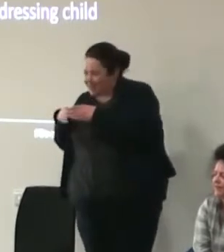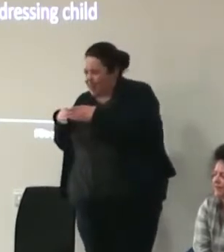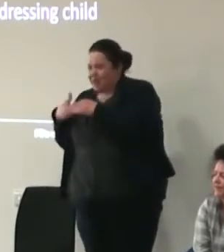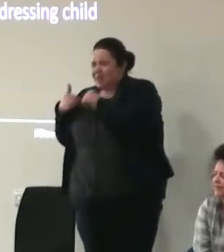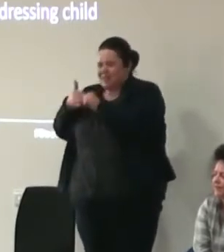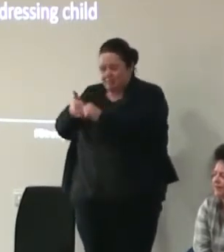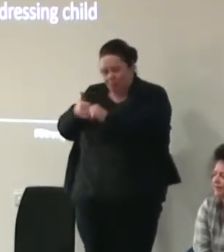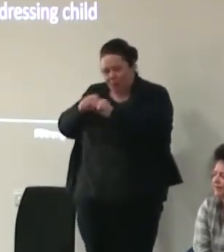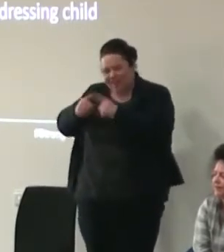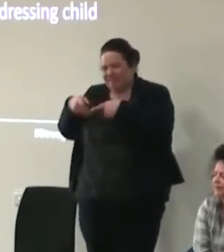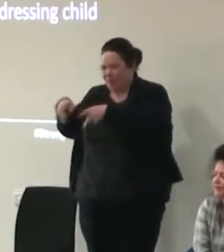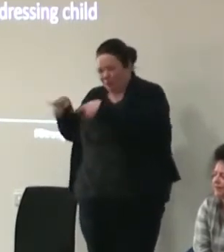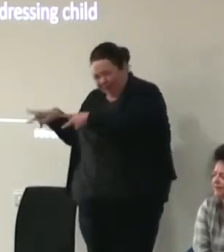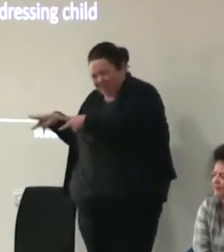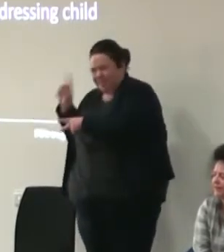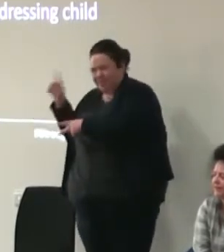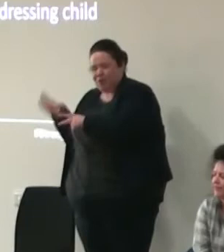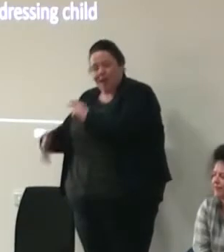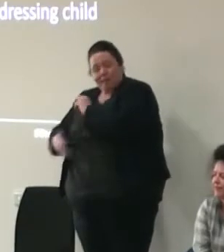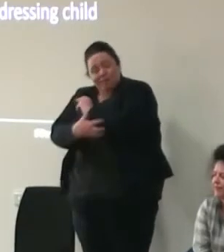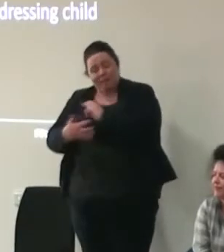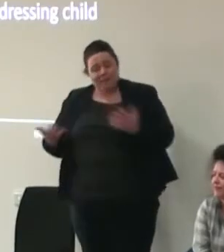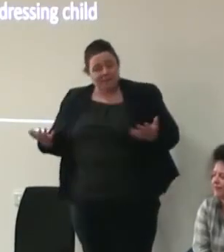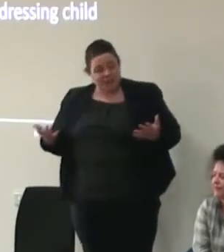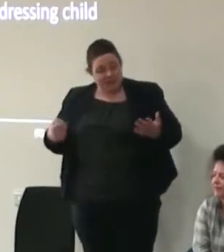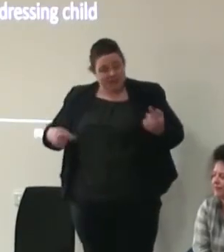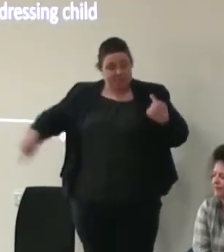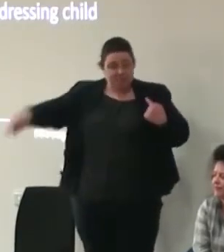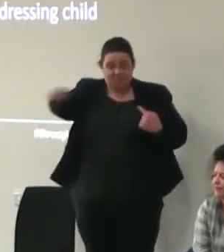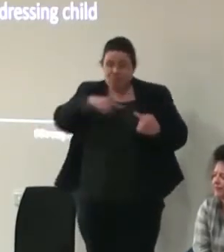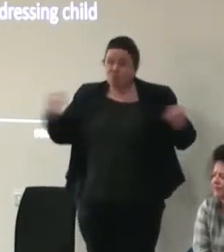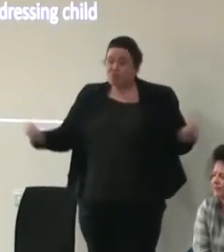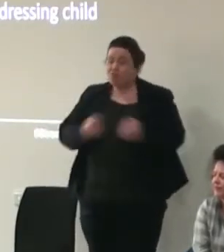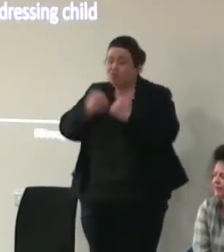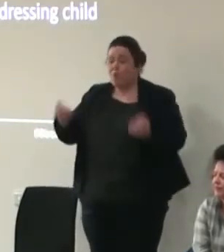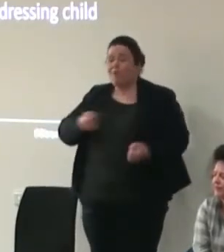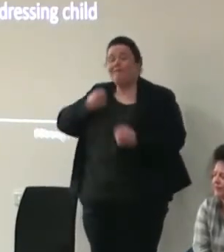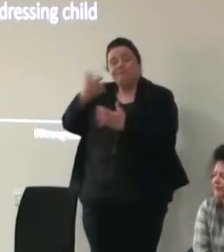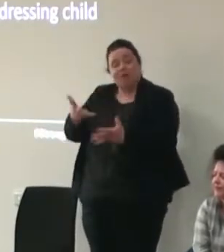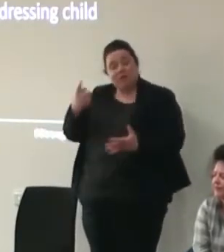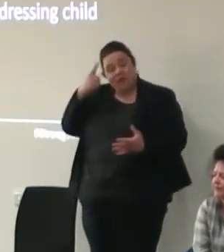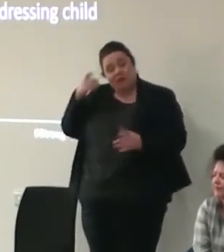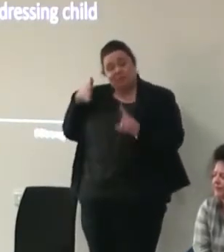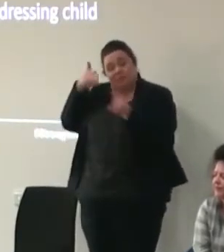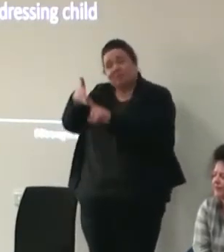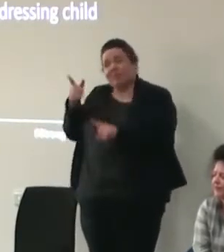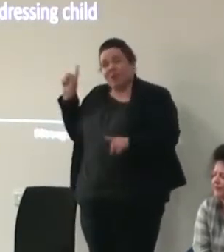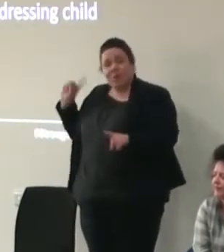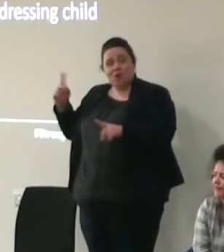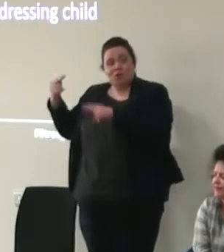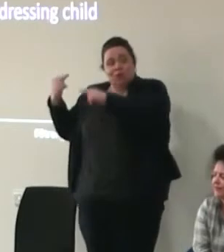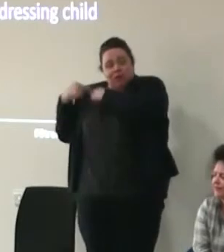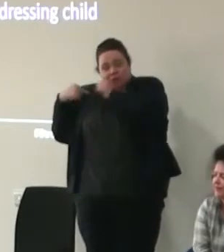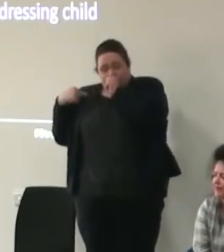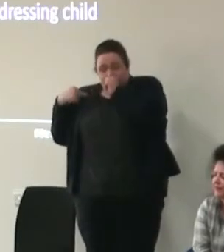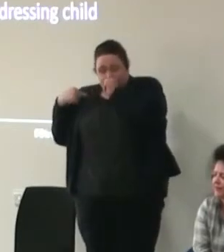dealing with child poverty so I just wondered whether there's anyone who's been part of Strong Voices who might be able to speak to that sort of what is the responsibility of